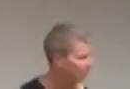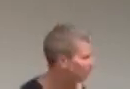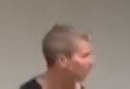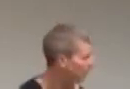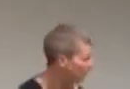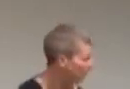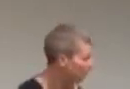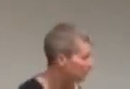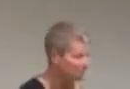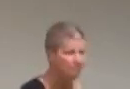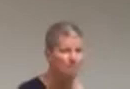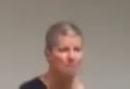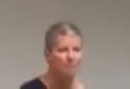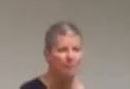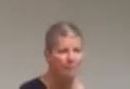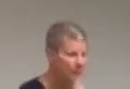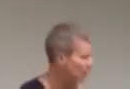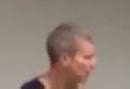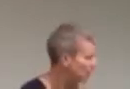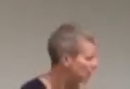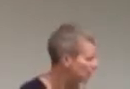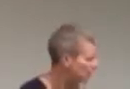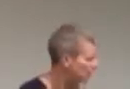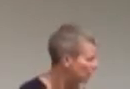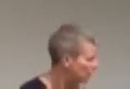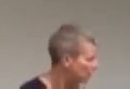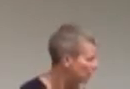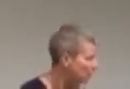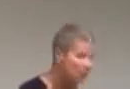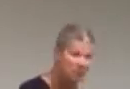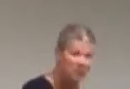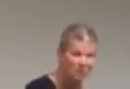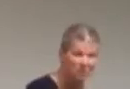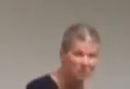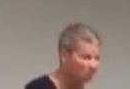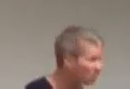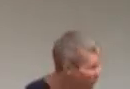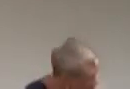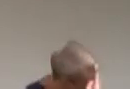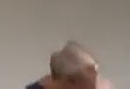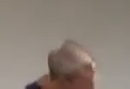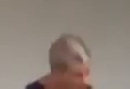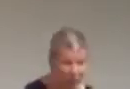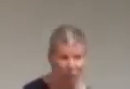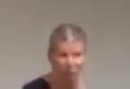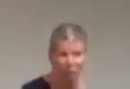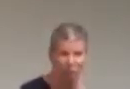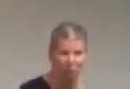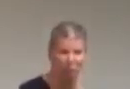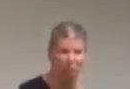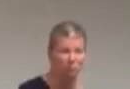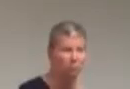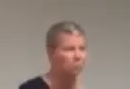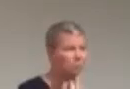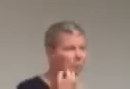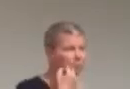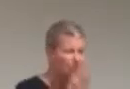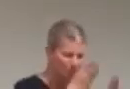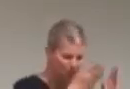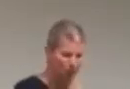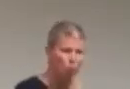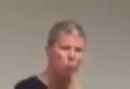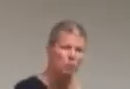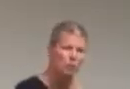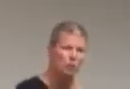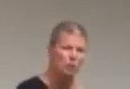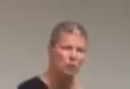Yeah. The message is all of the above, really, honestly. If somebody who is asexual